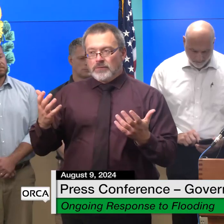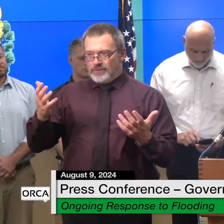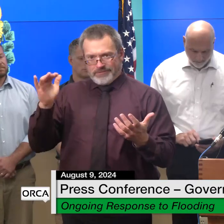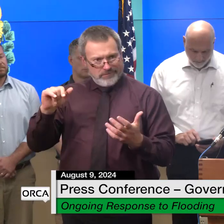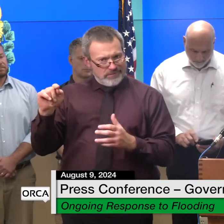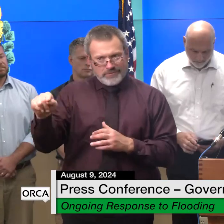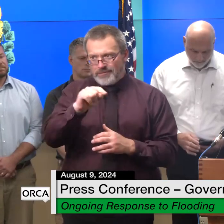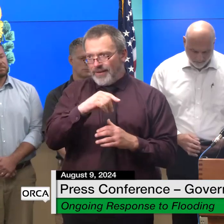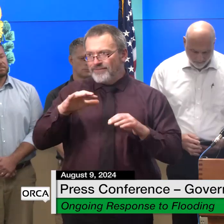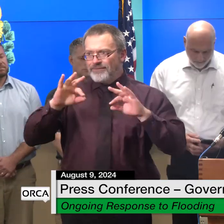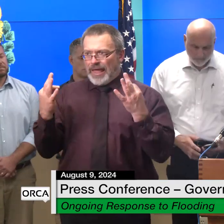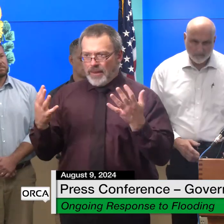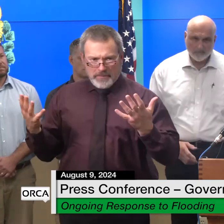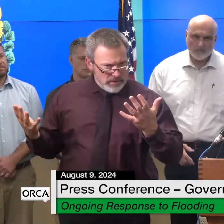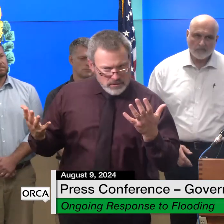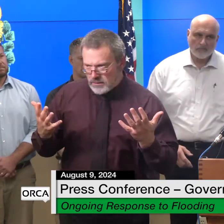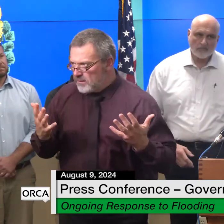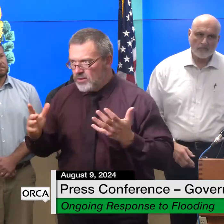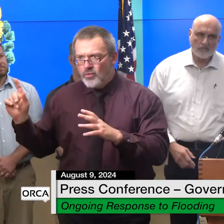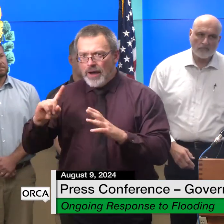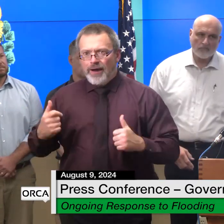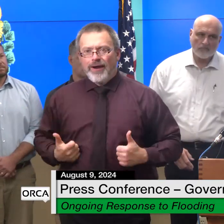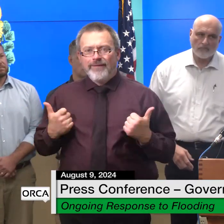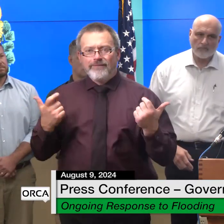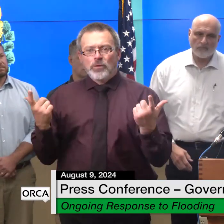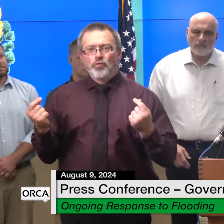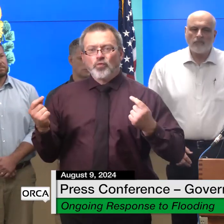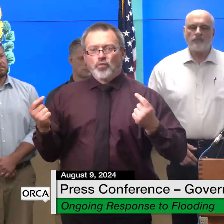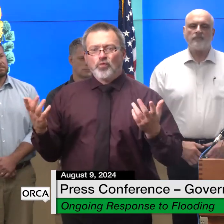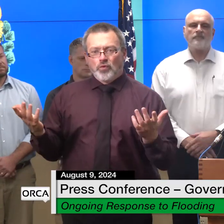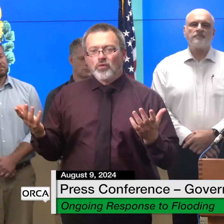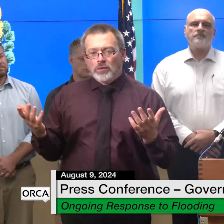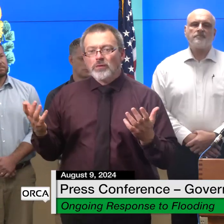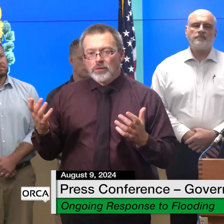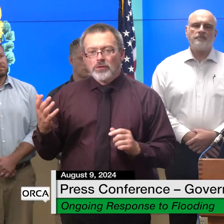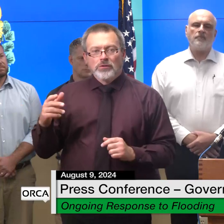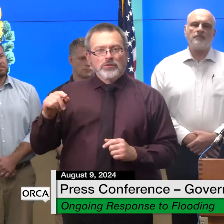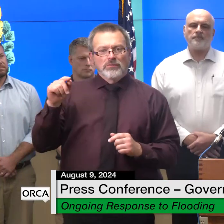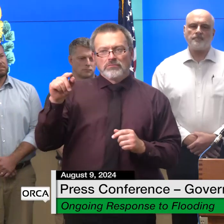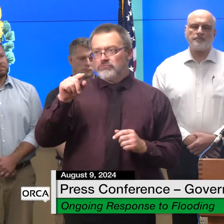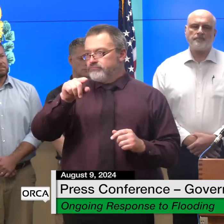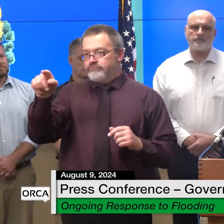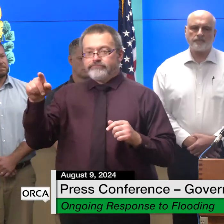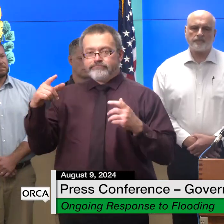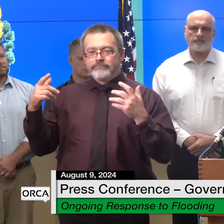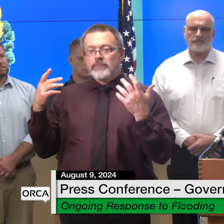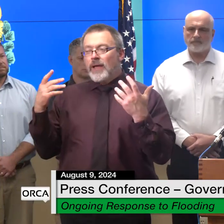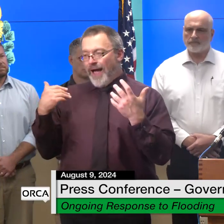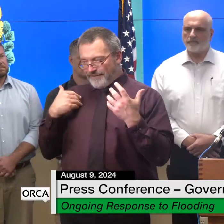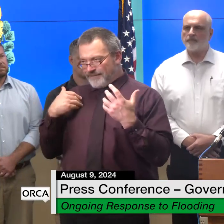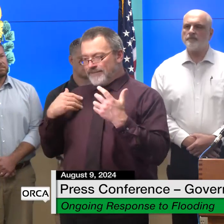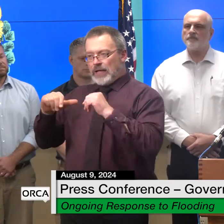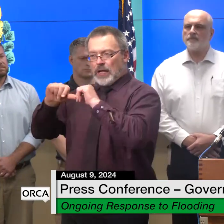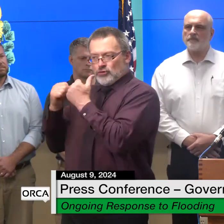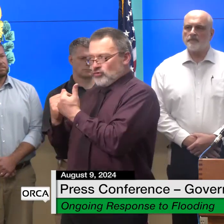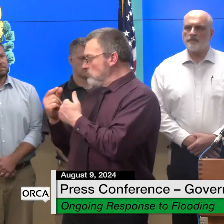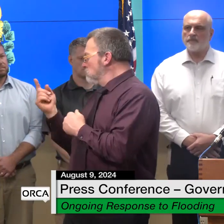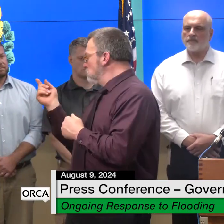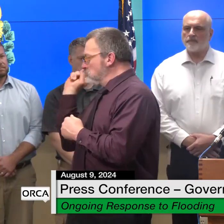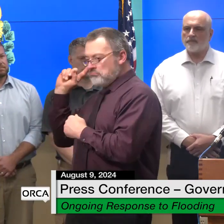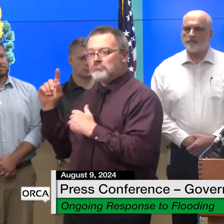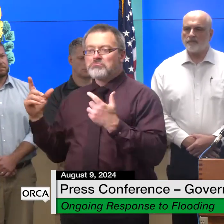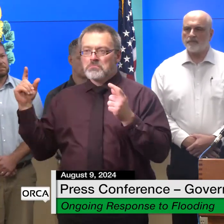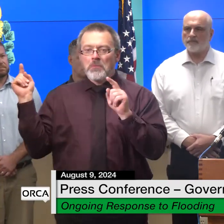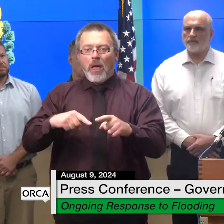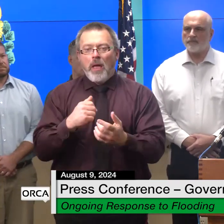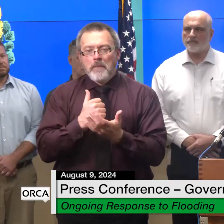we had a boots on the ground team from multiple agencies and departments work on a plan to add housing quickly and